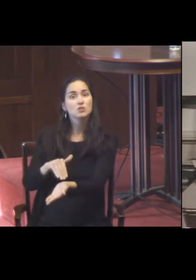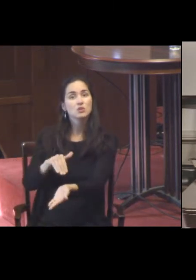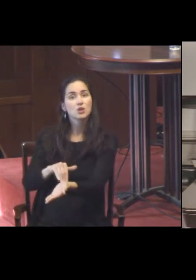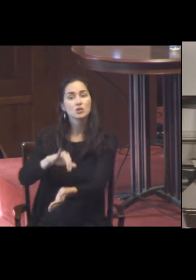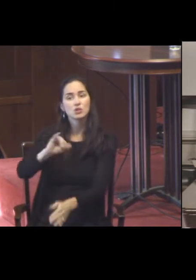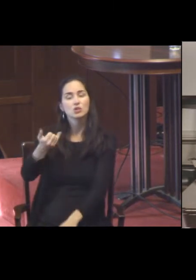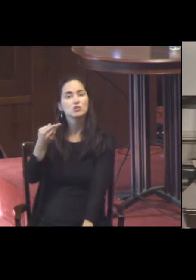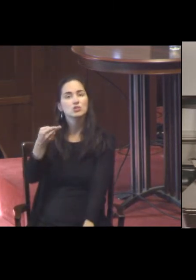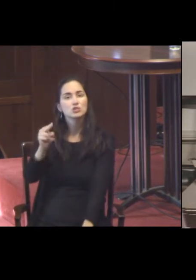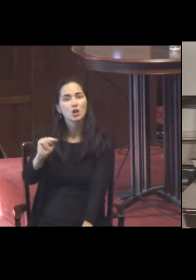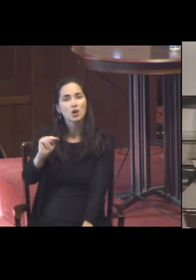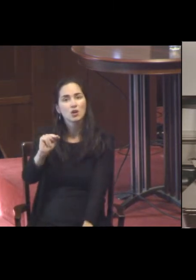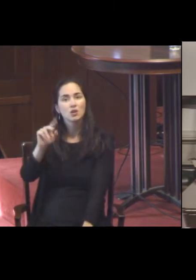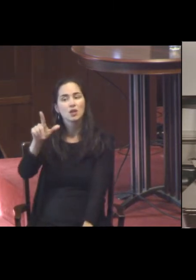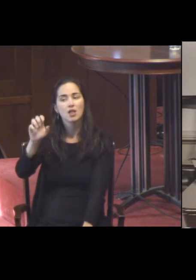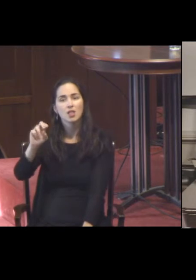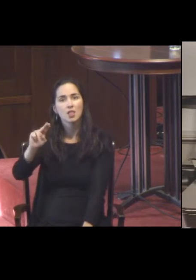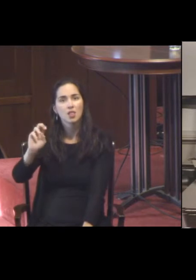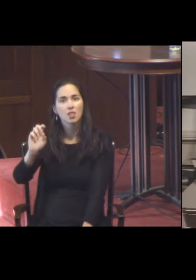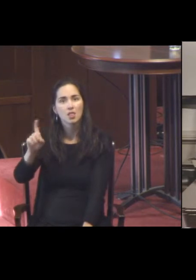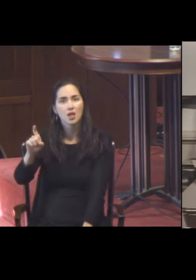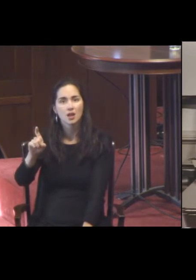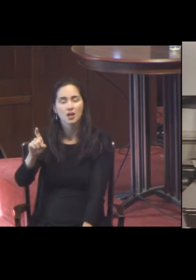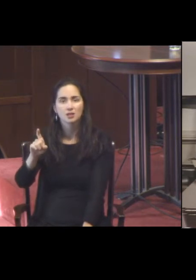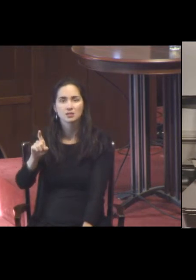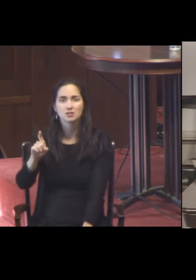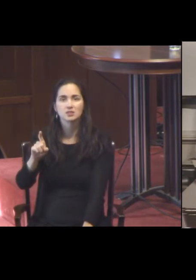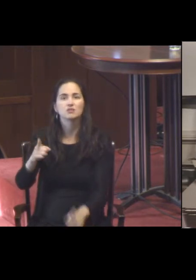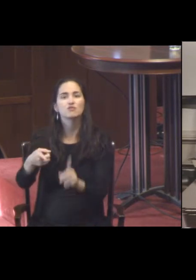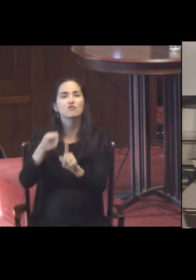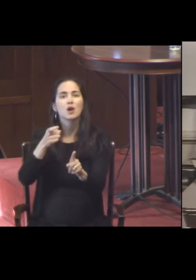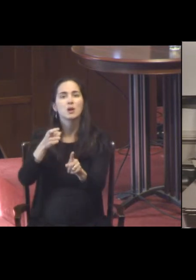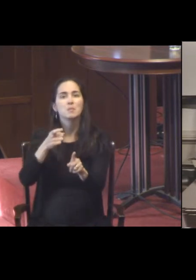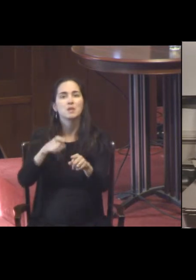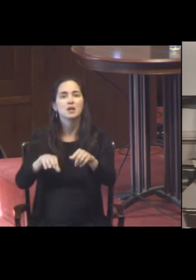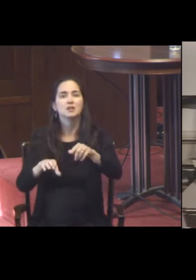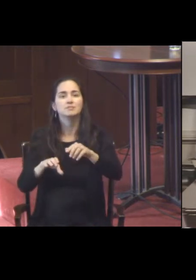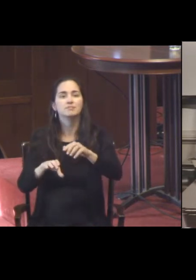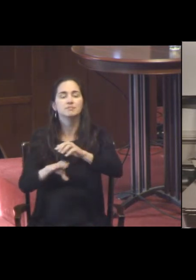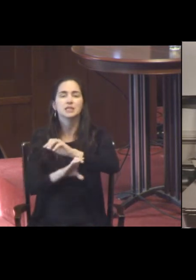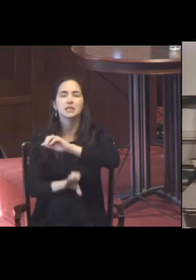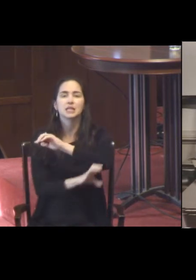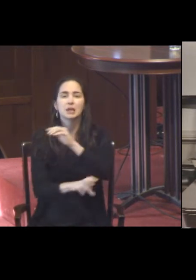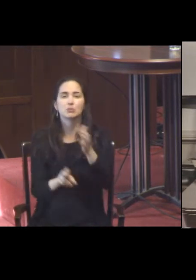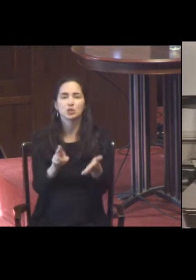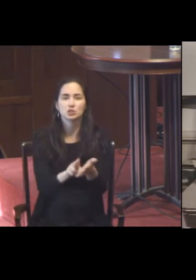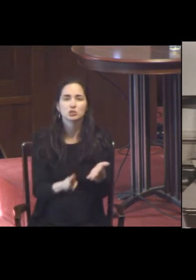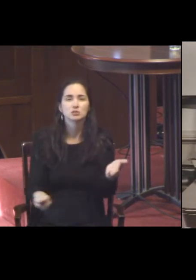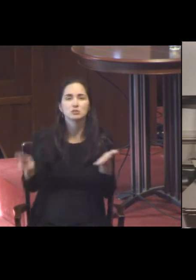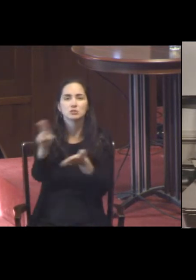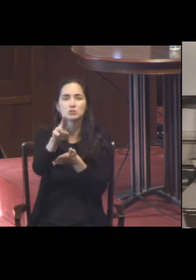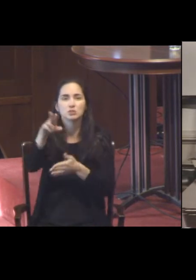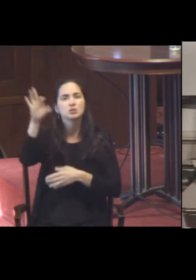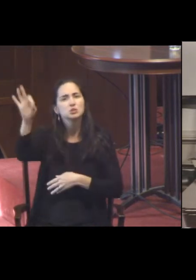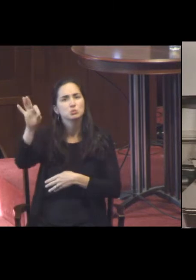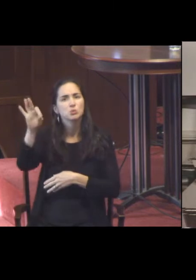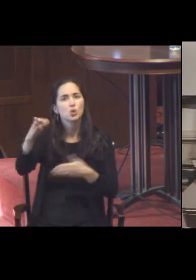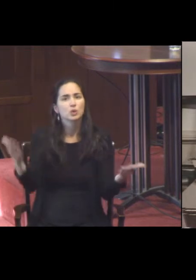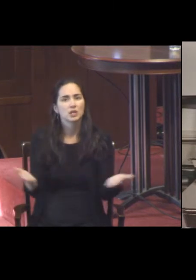from Cambridge University, a great, great mathematician, spoke here, refuting the claims of atheism in